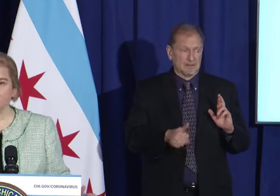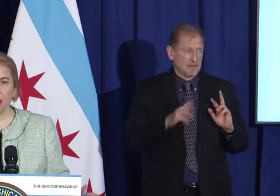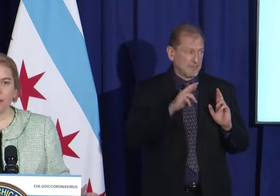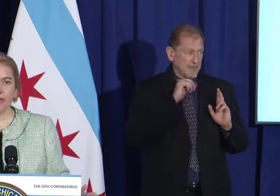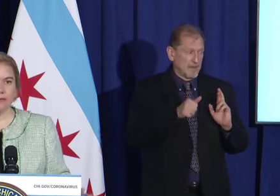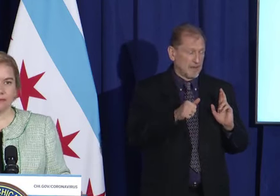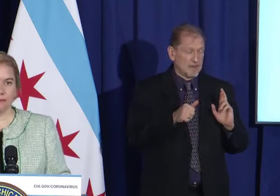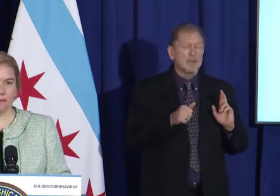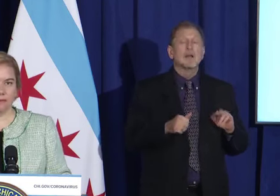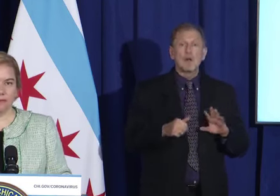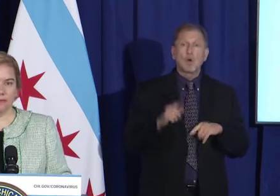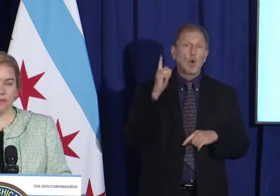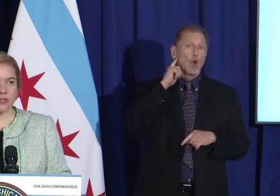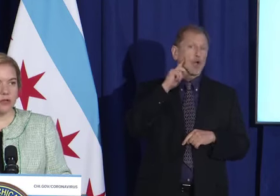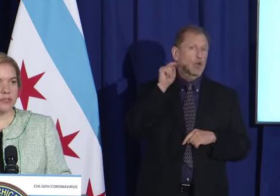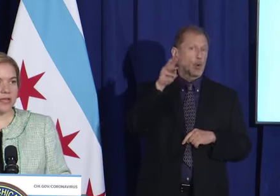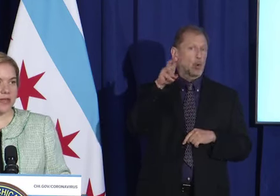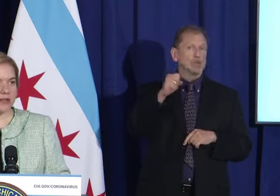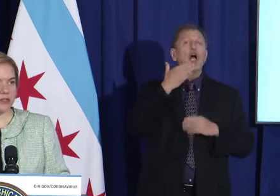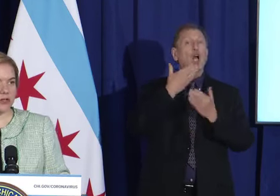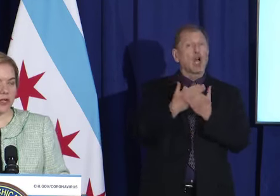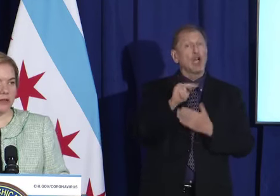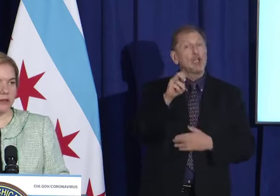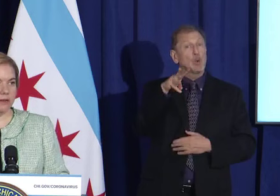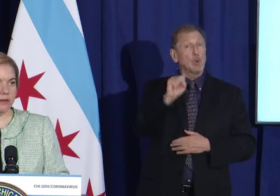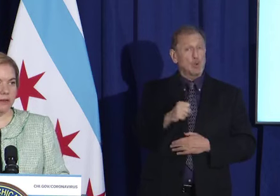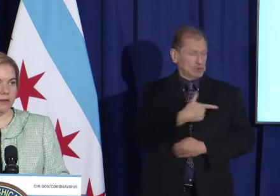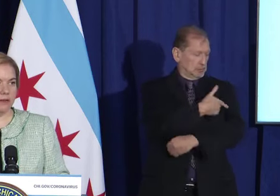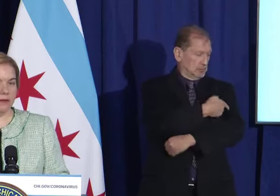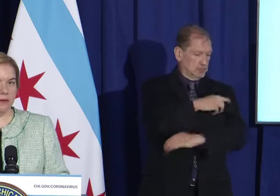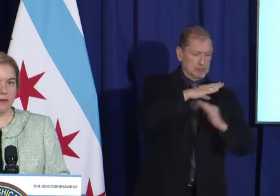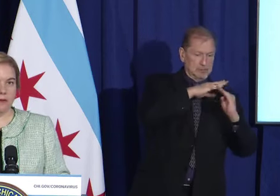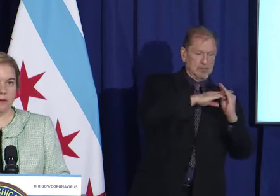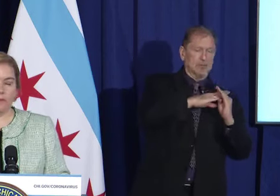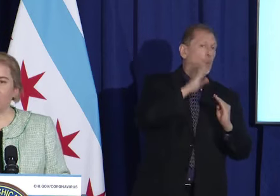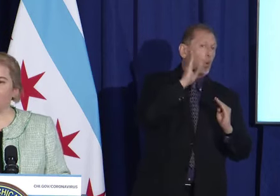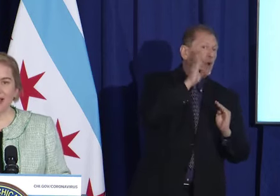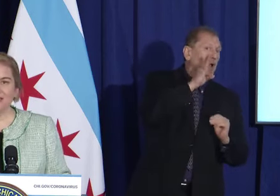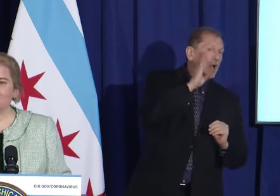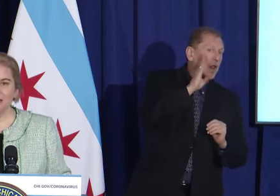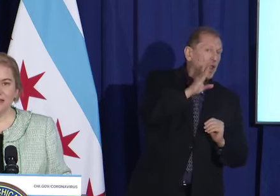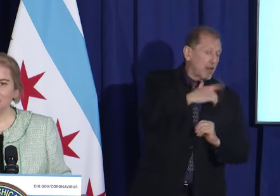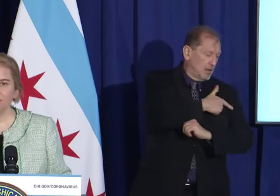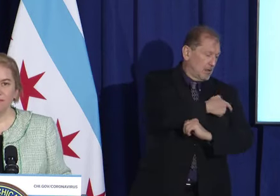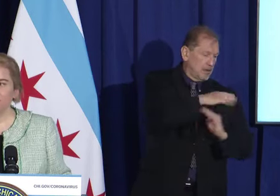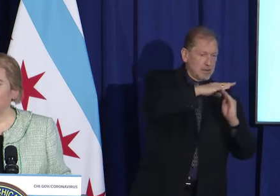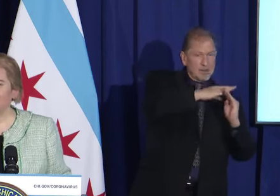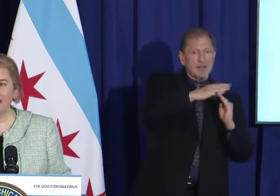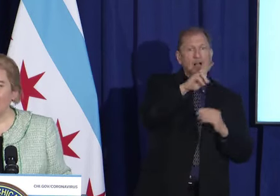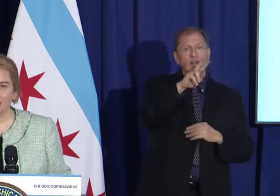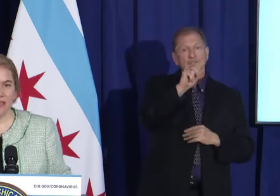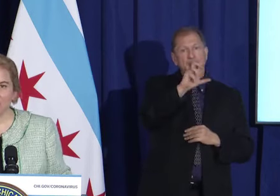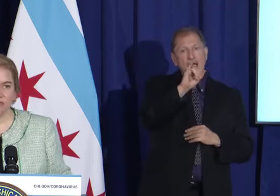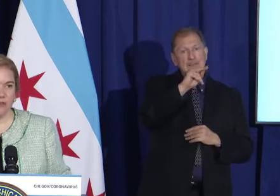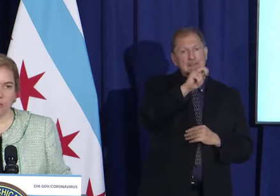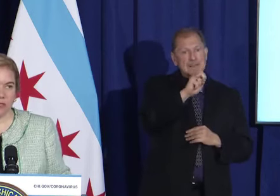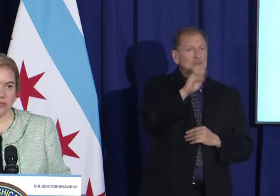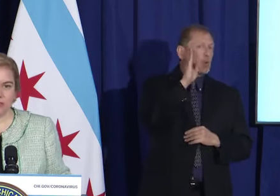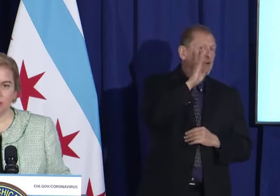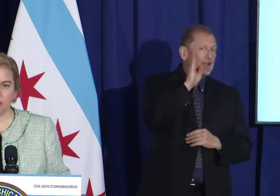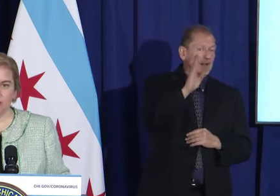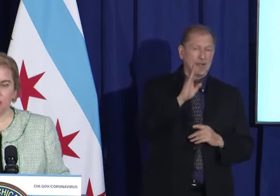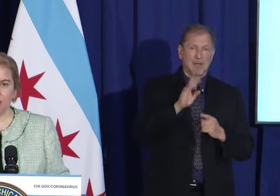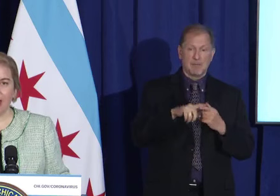vaccine is coming. The news on that is good. But a vaccine is not the next few